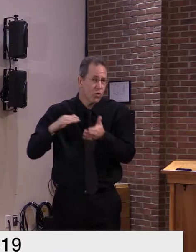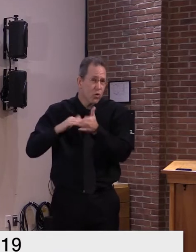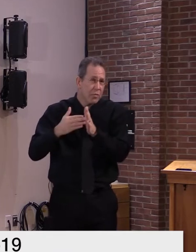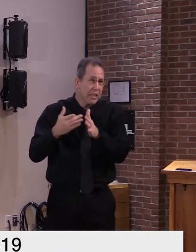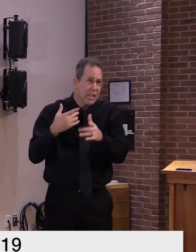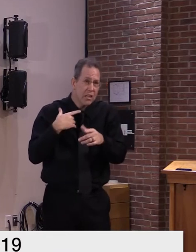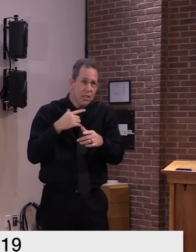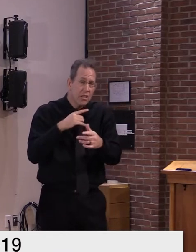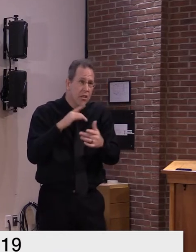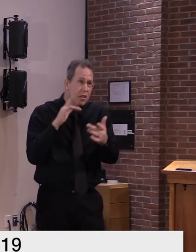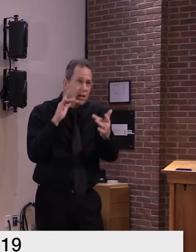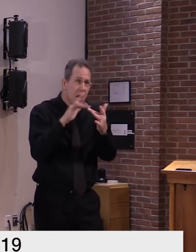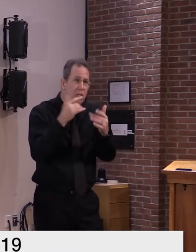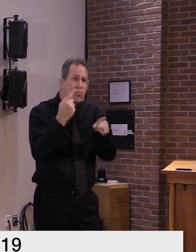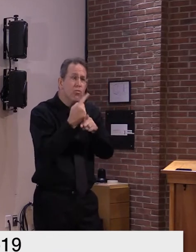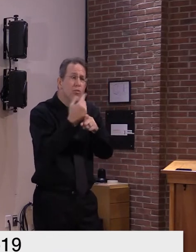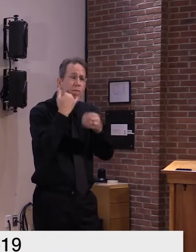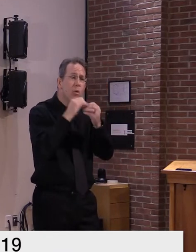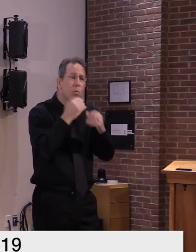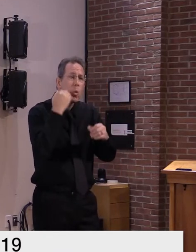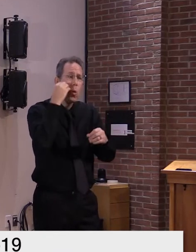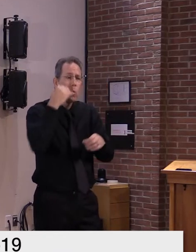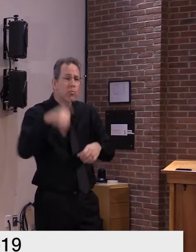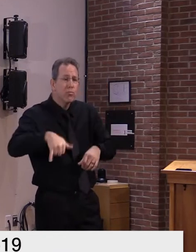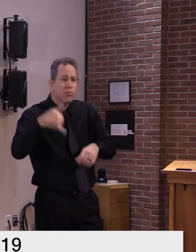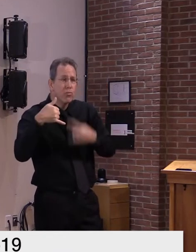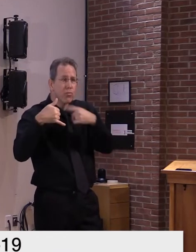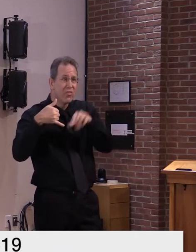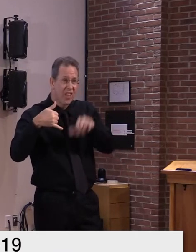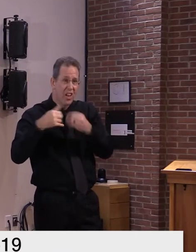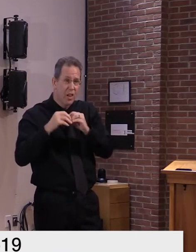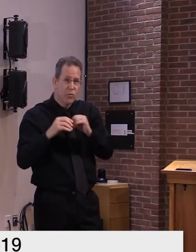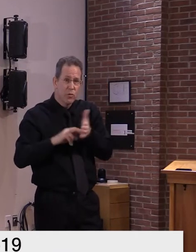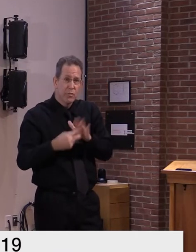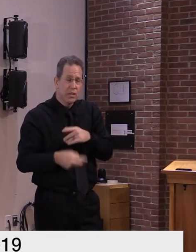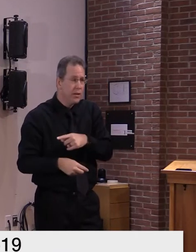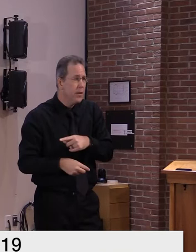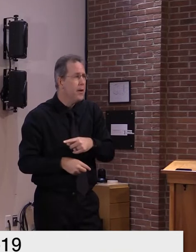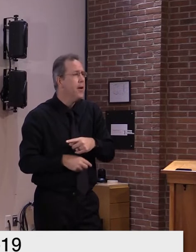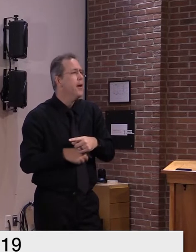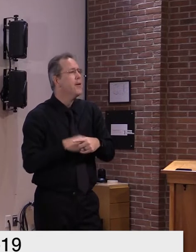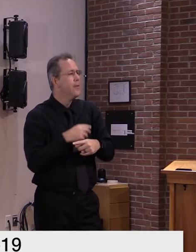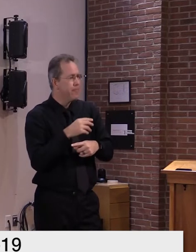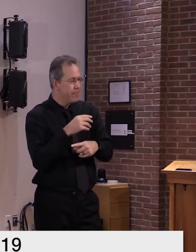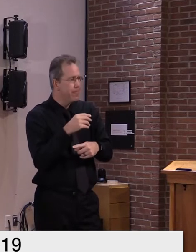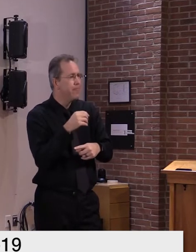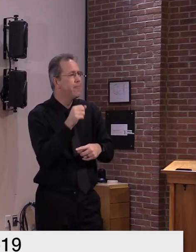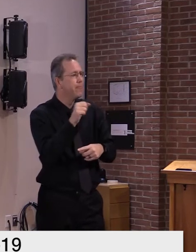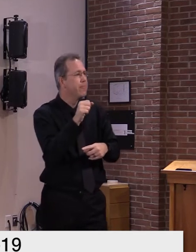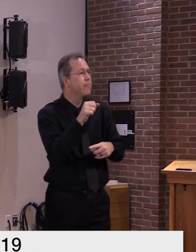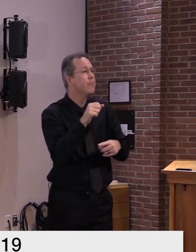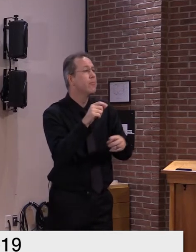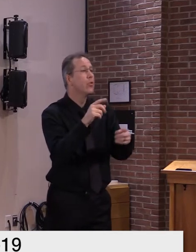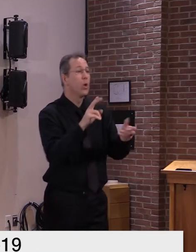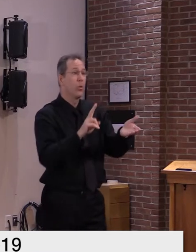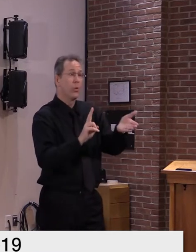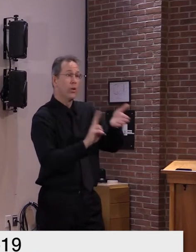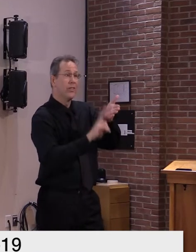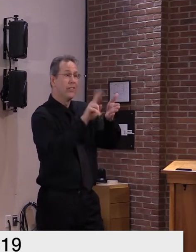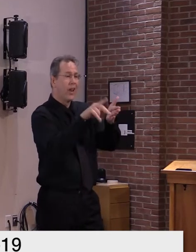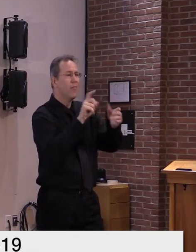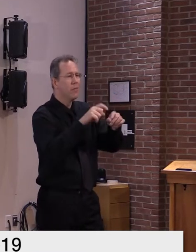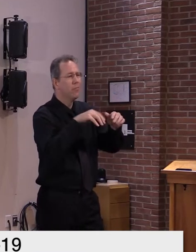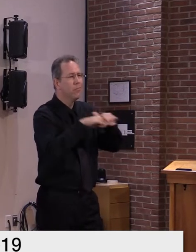you you really do need to have internet access to sign up um only because uh if you want to make